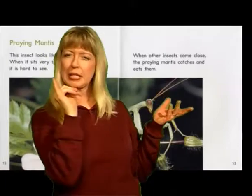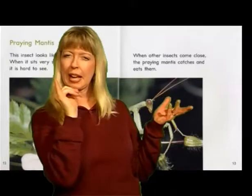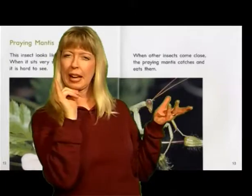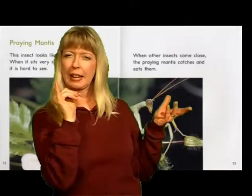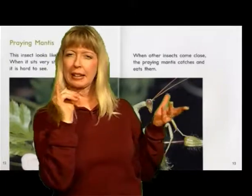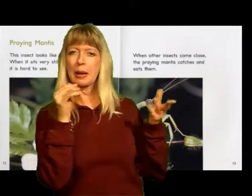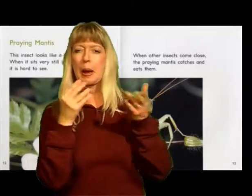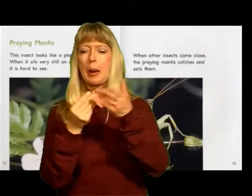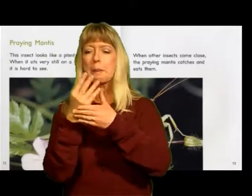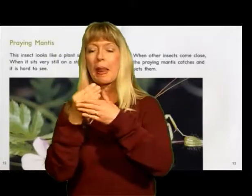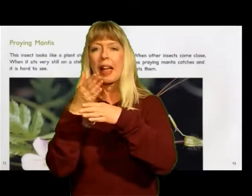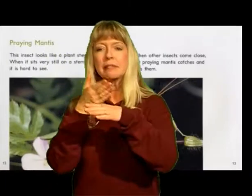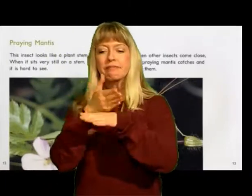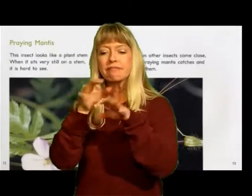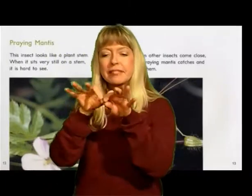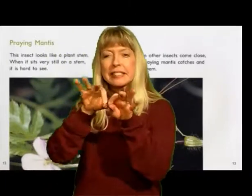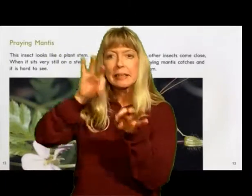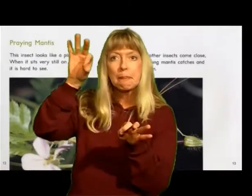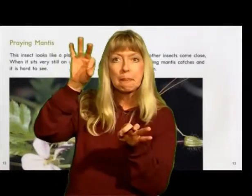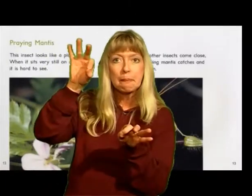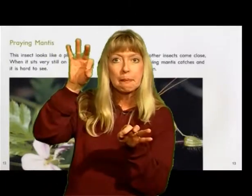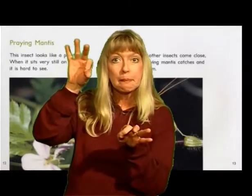This insect looks like a plant stem